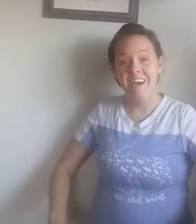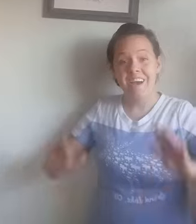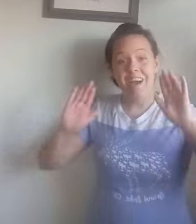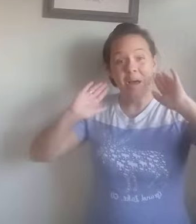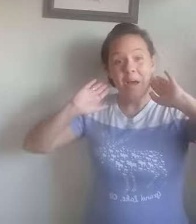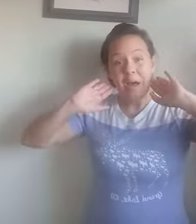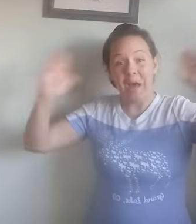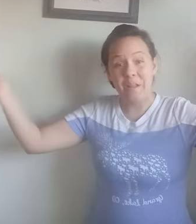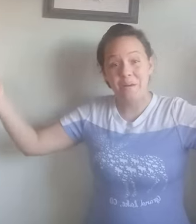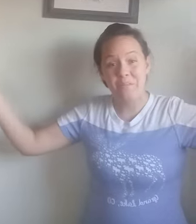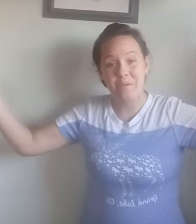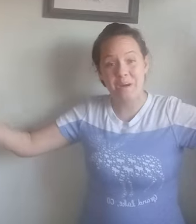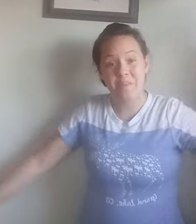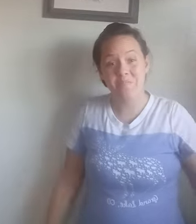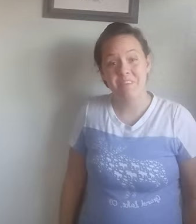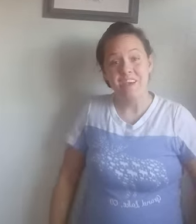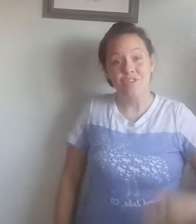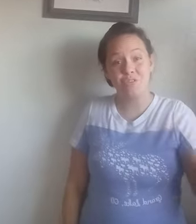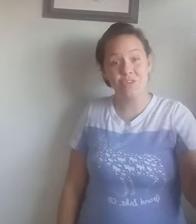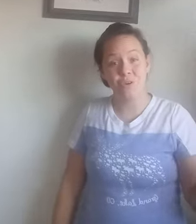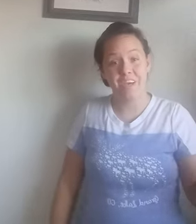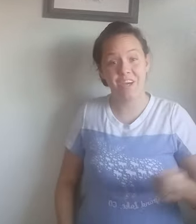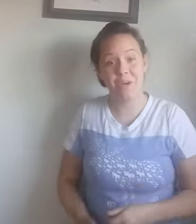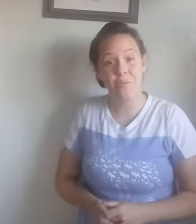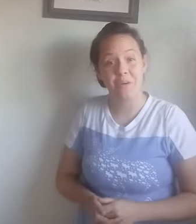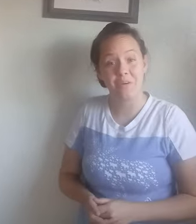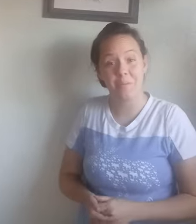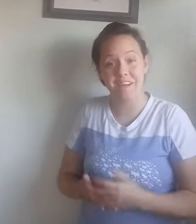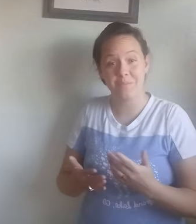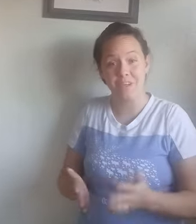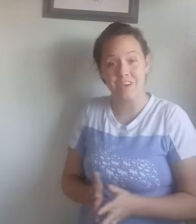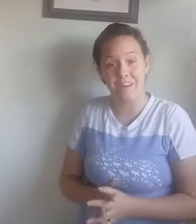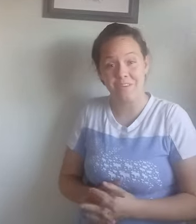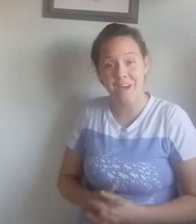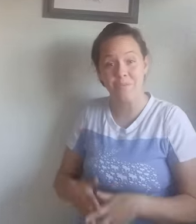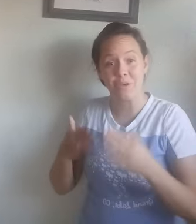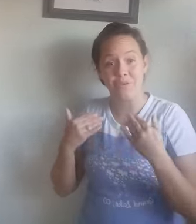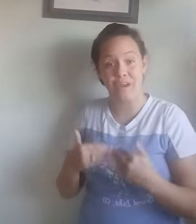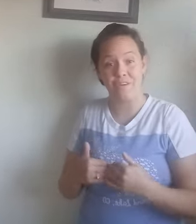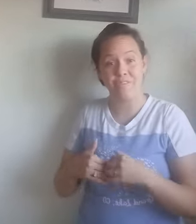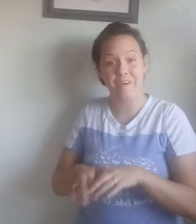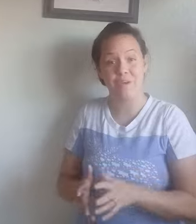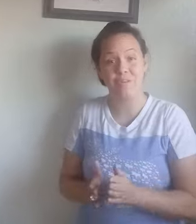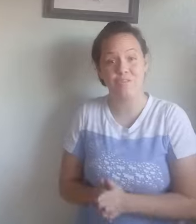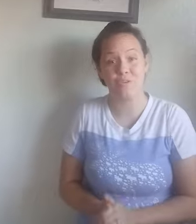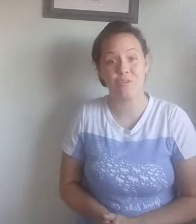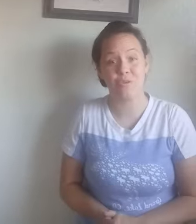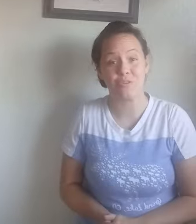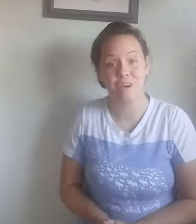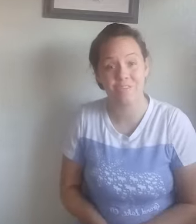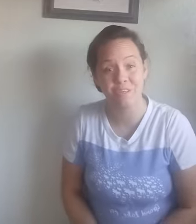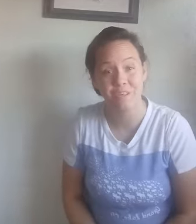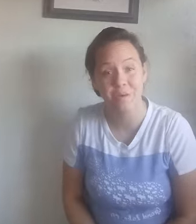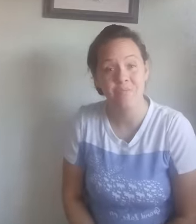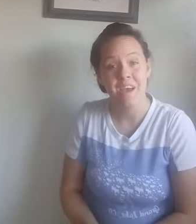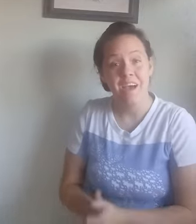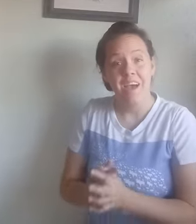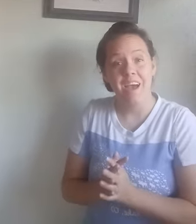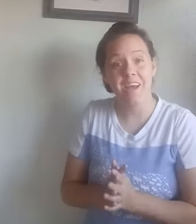Hello everyone, Josie Joy here and welcome back to my channel. I am the creator and founder of Josie Joy's Craft Nook and